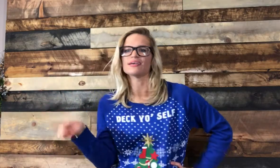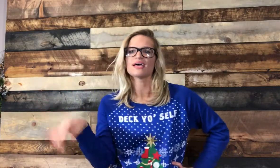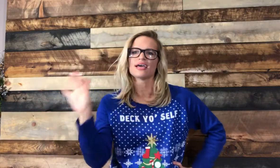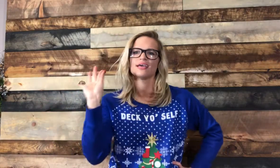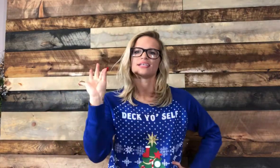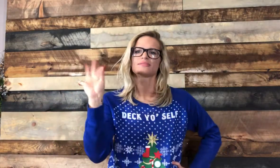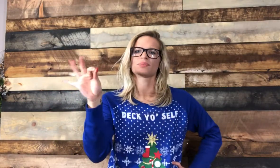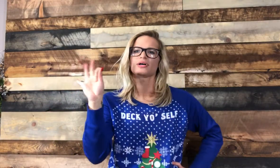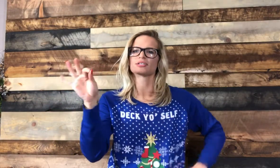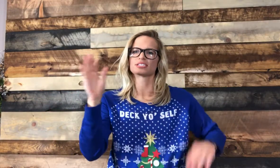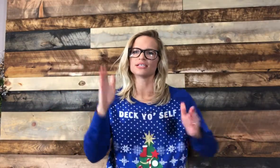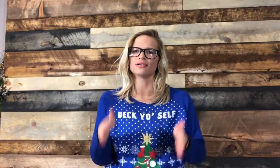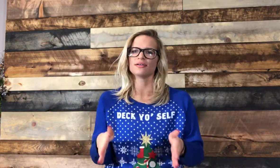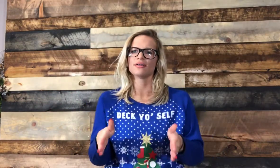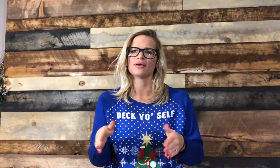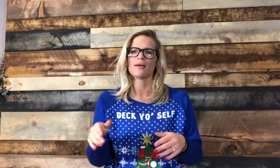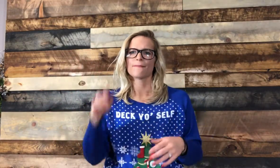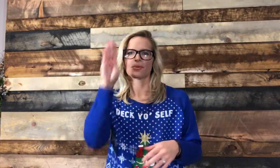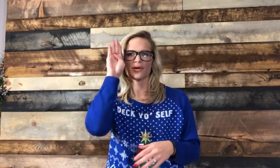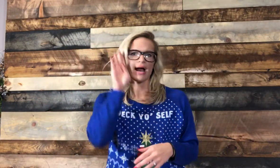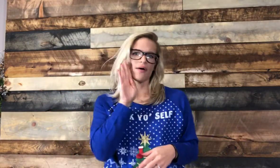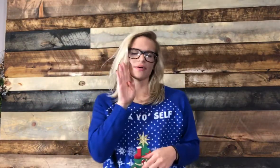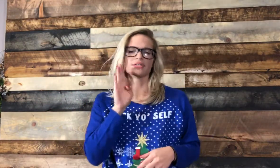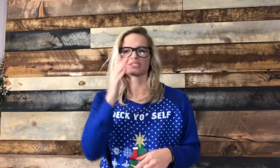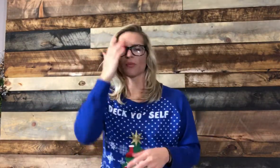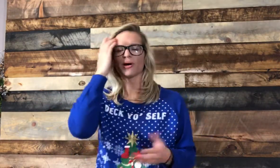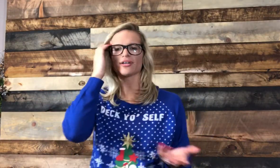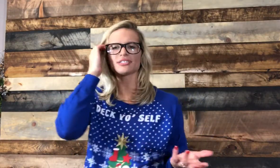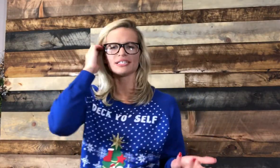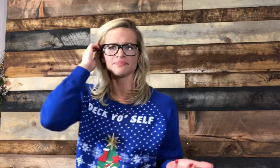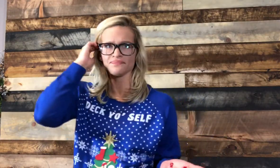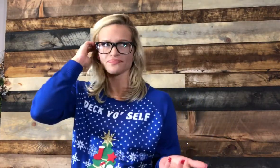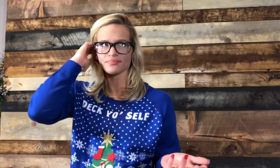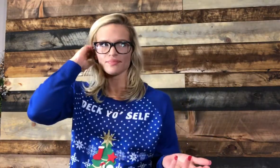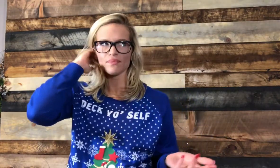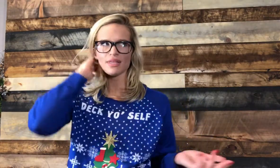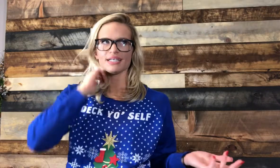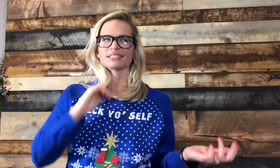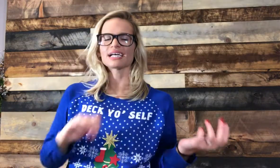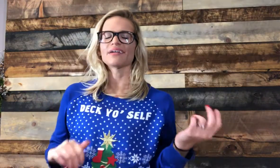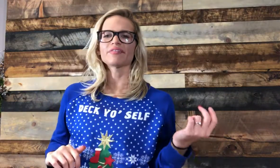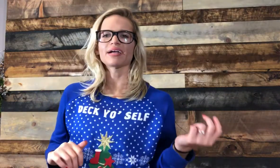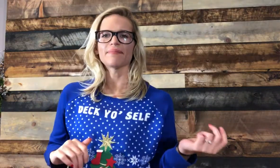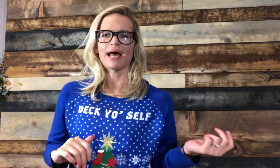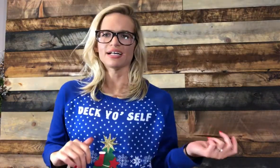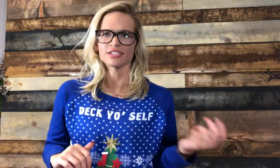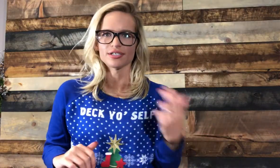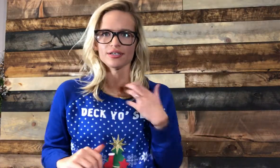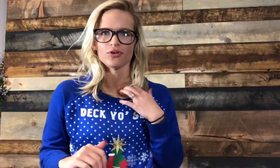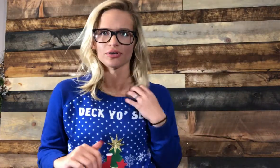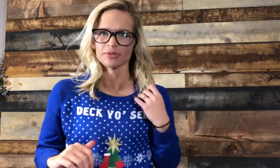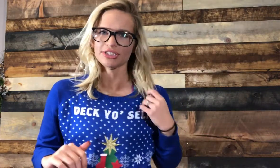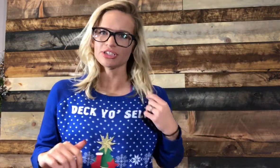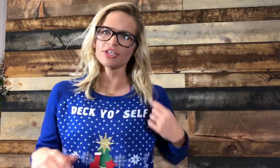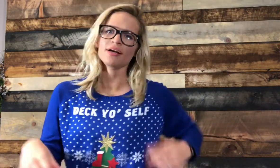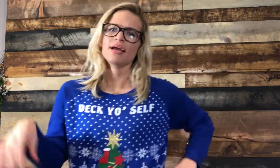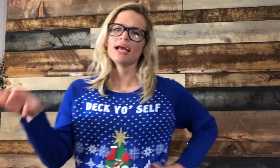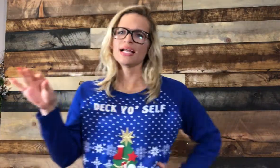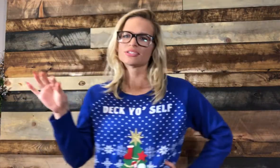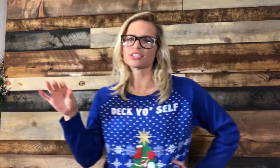is Parson Brown. So Parson, it's kind of like a pastor or a preacher. And so